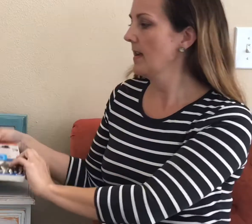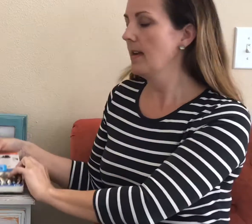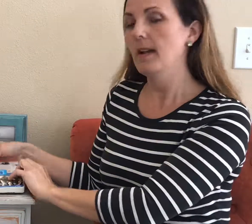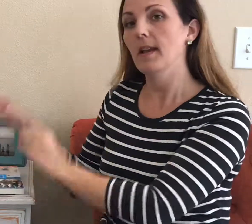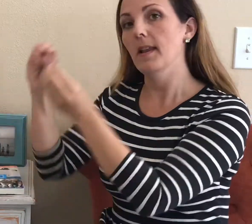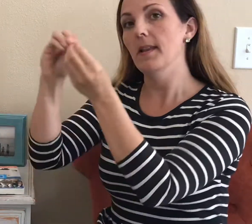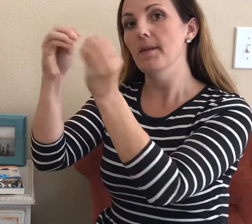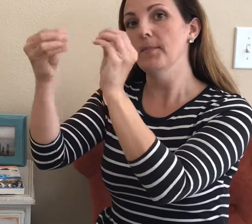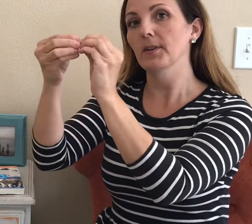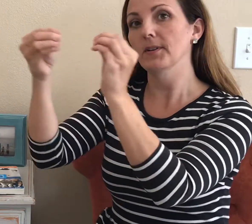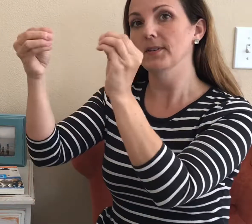Numbers.